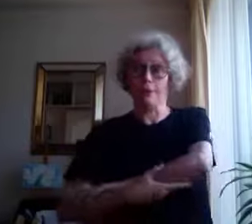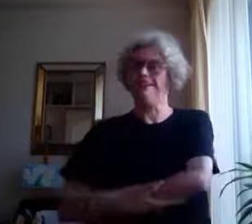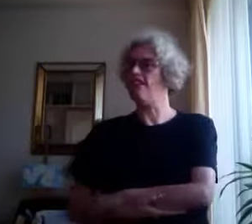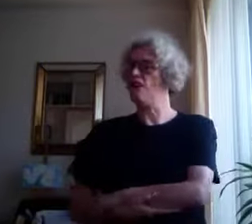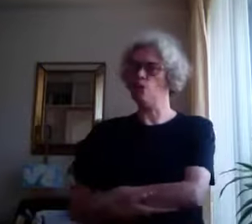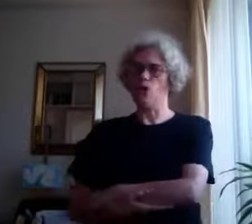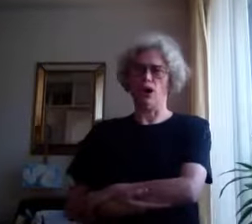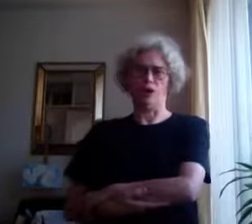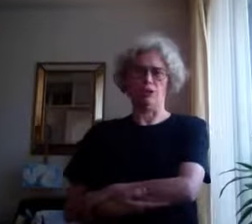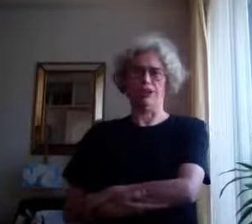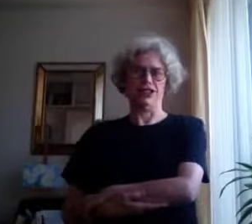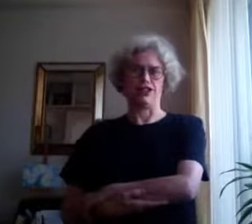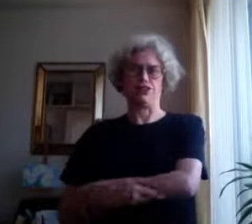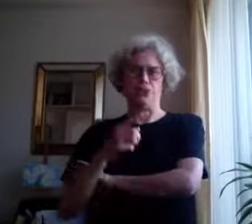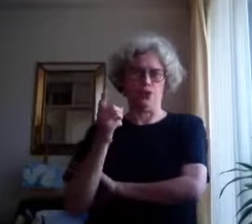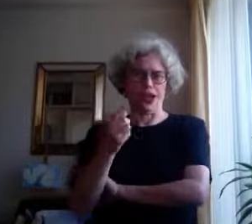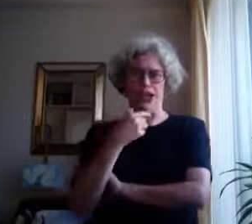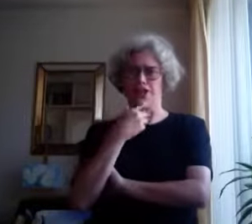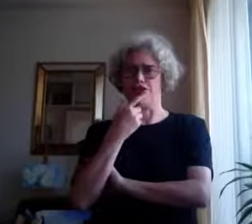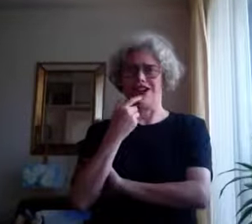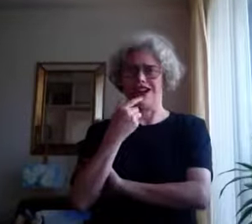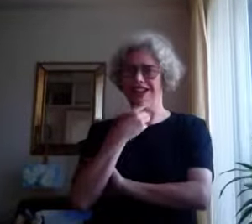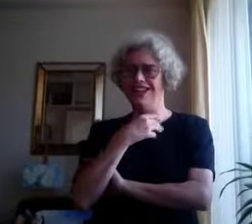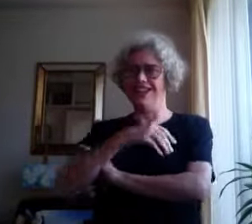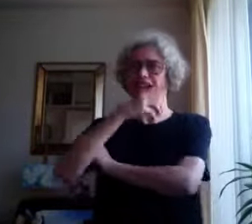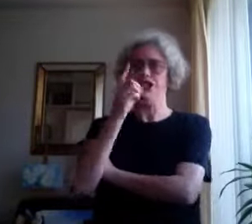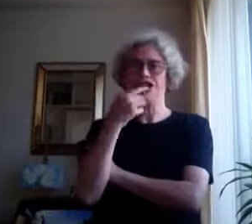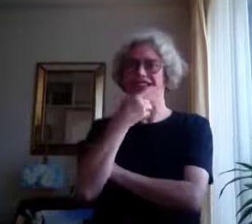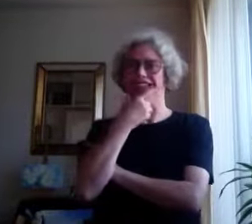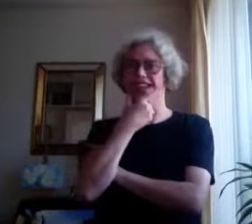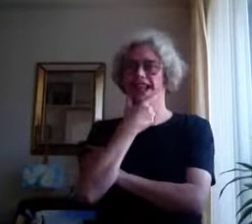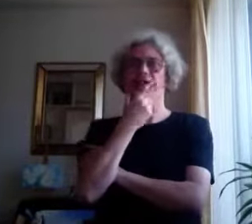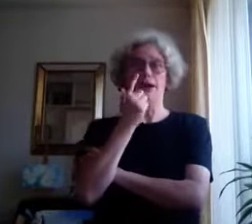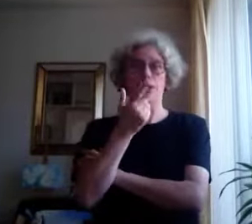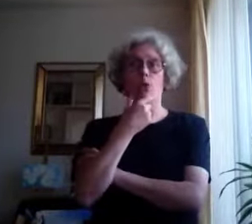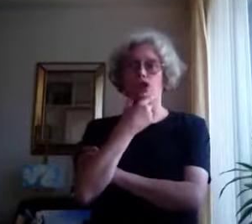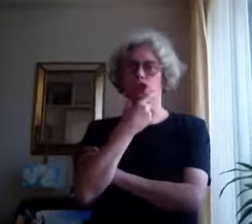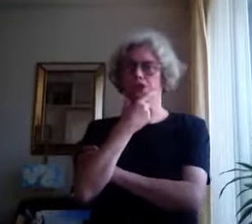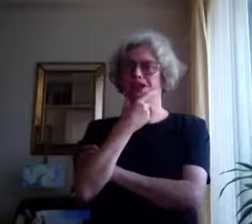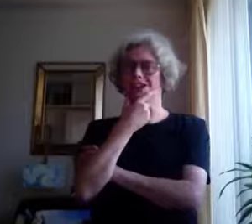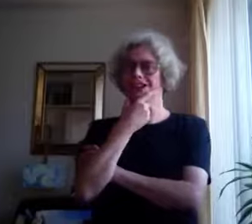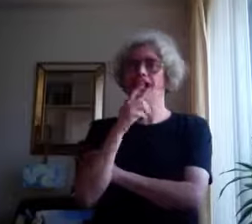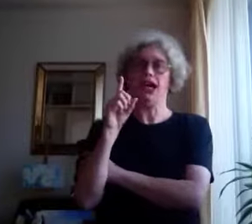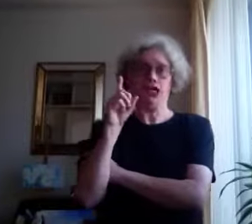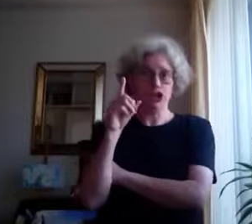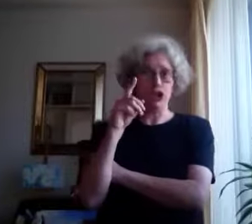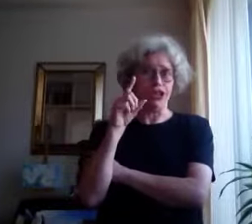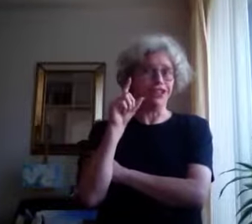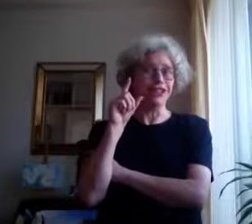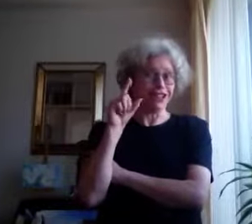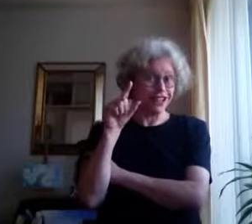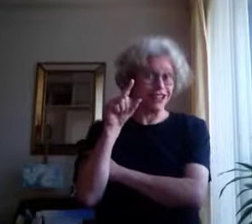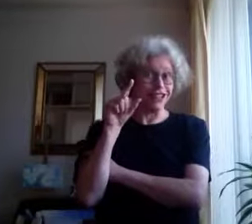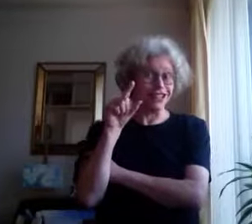Wow, that was really a try to sing. Want Your Body, Julian Lennon,